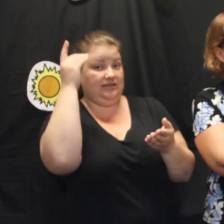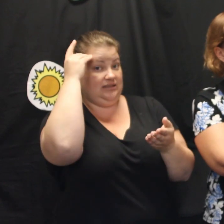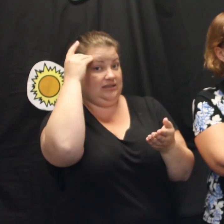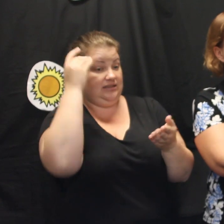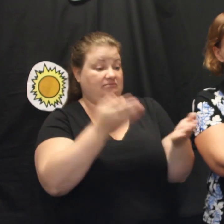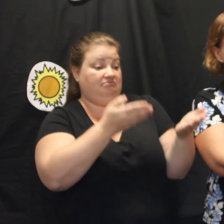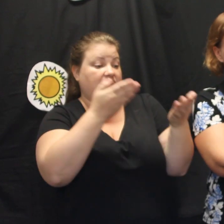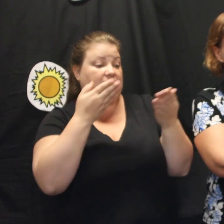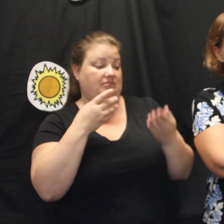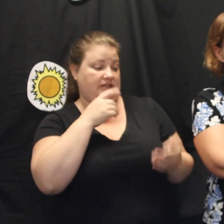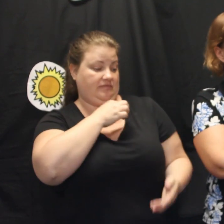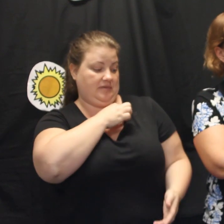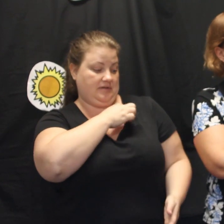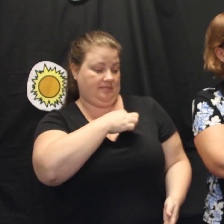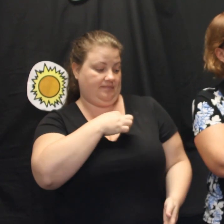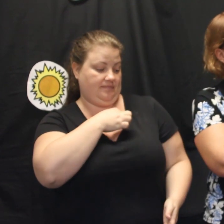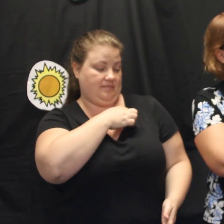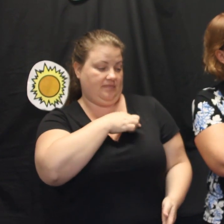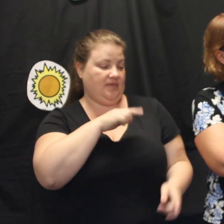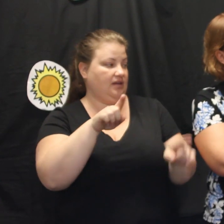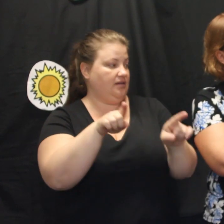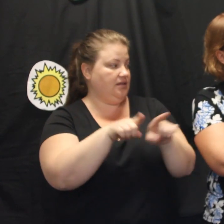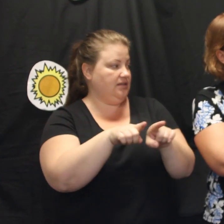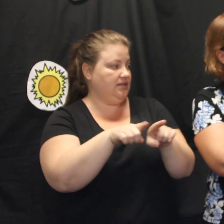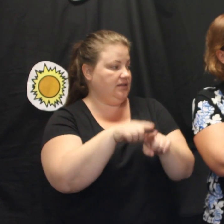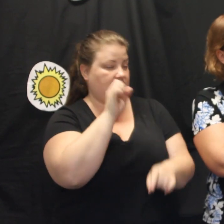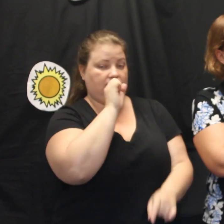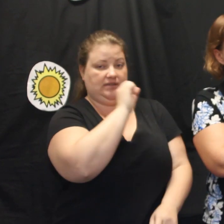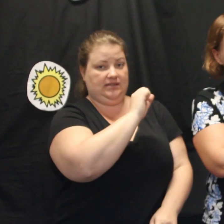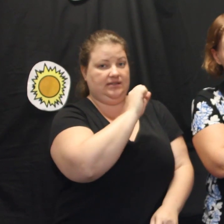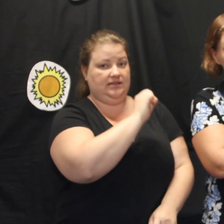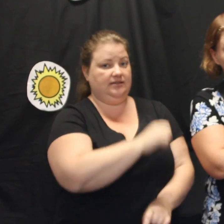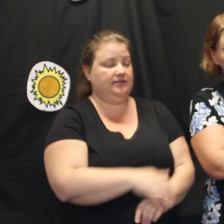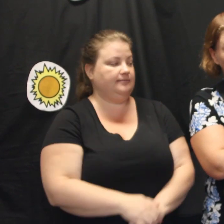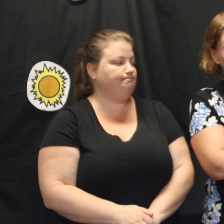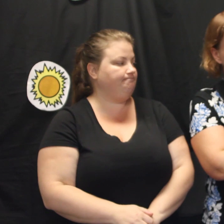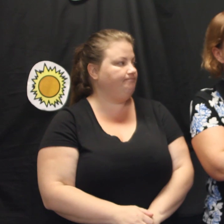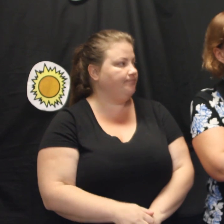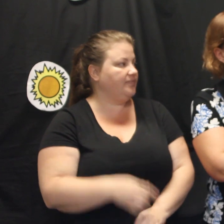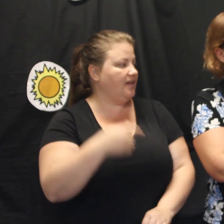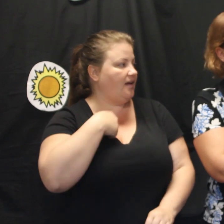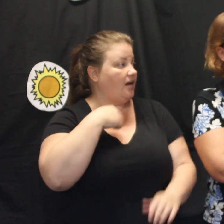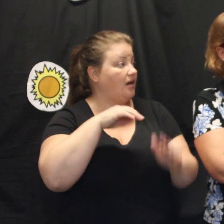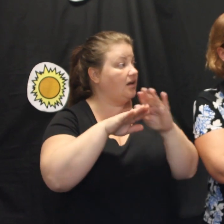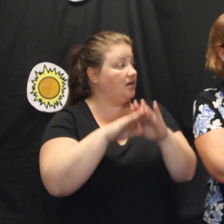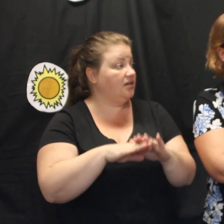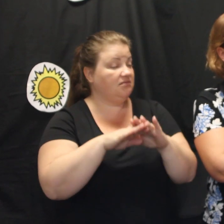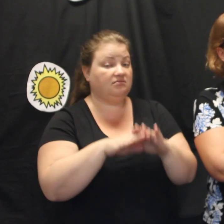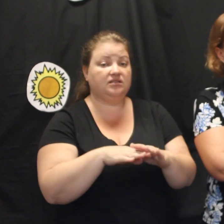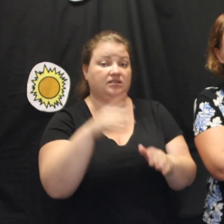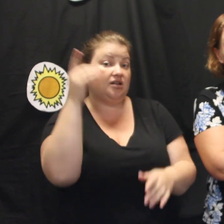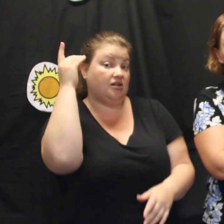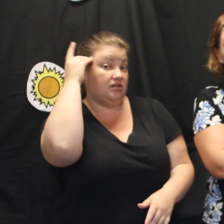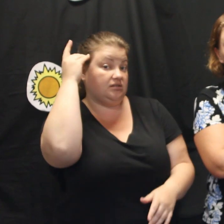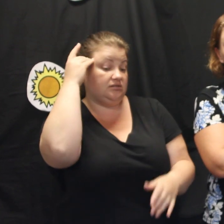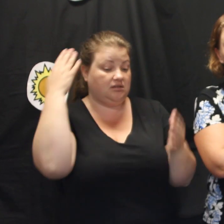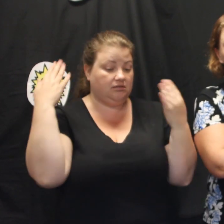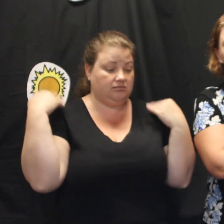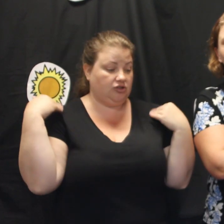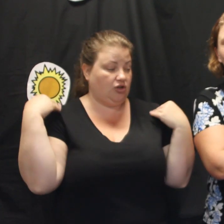Like his. I sit on Dad's shoulders. It's a